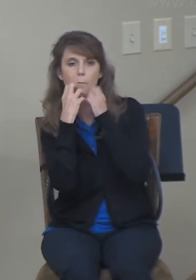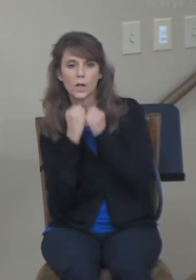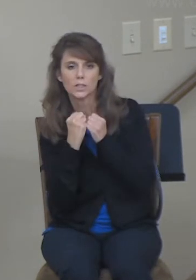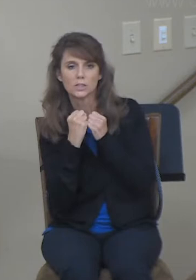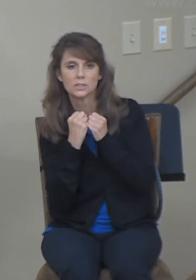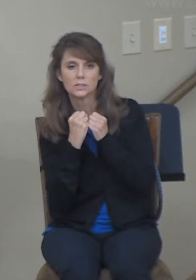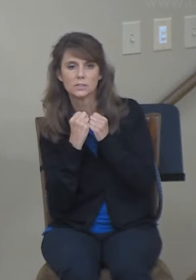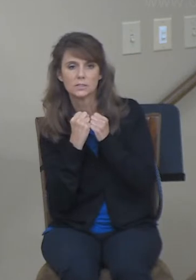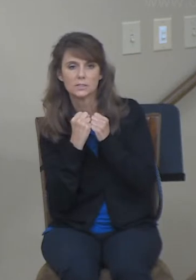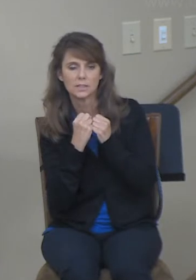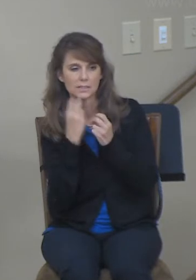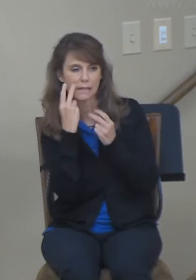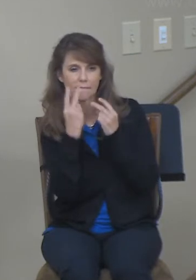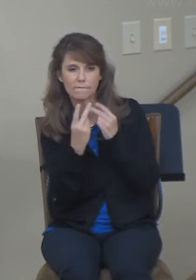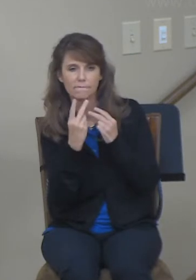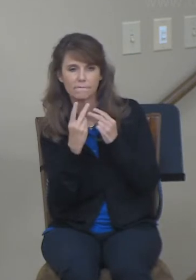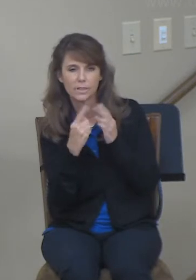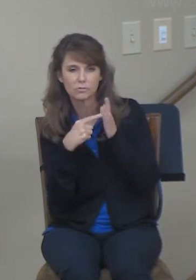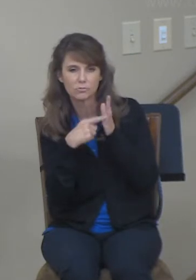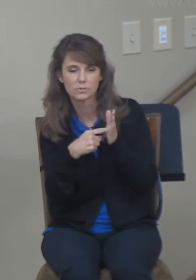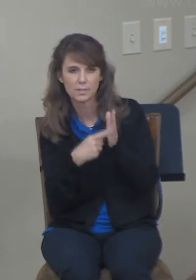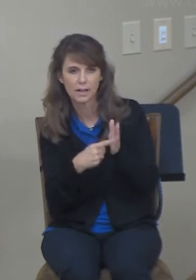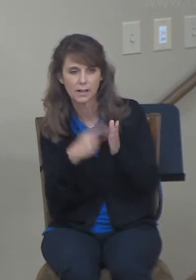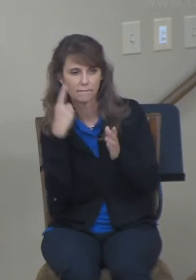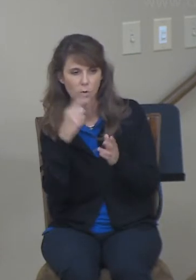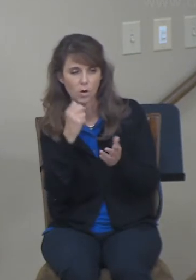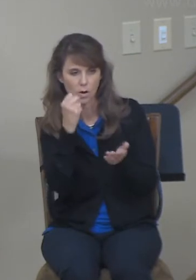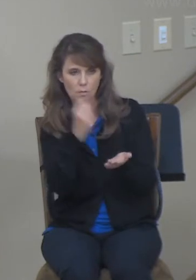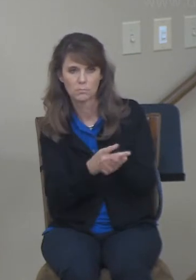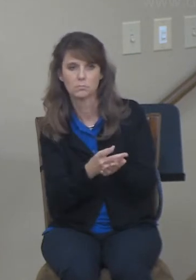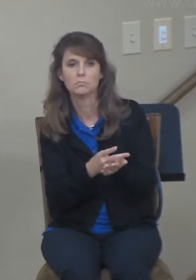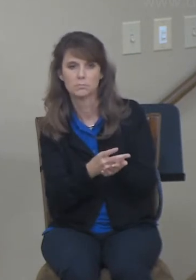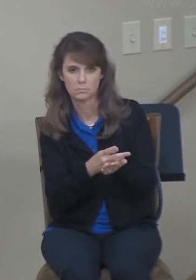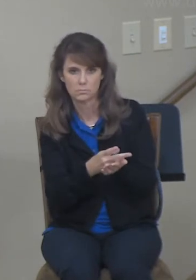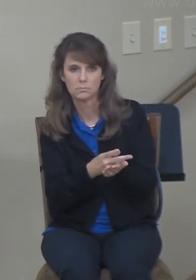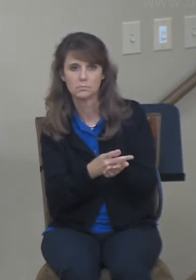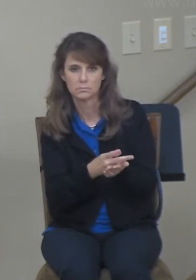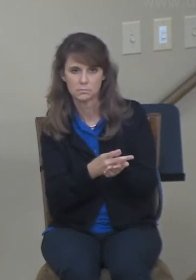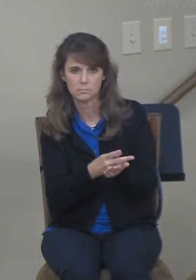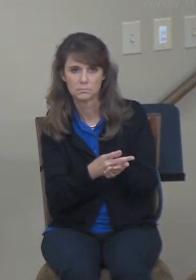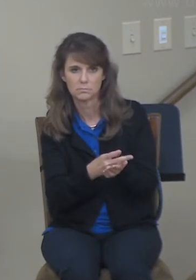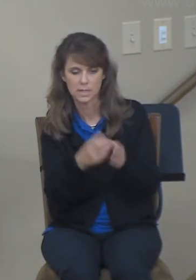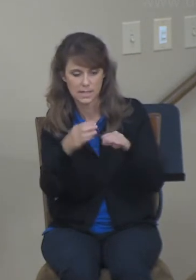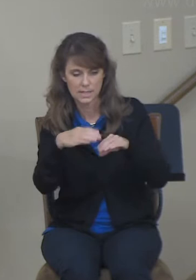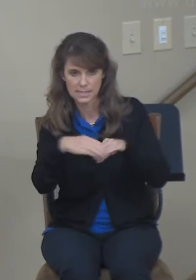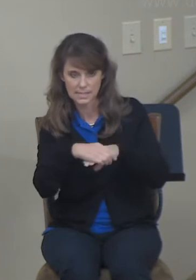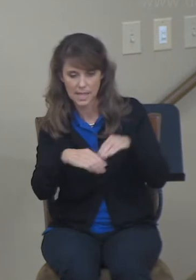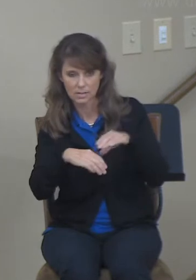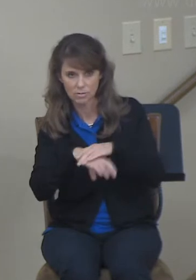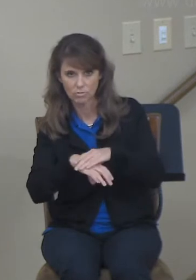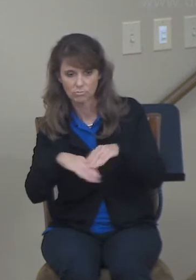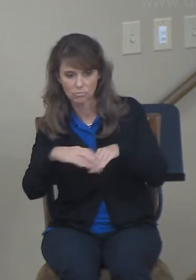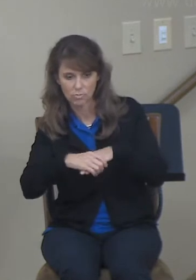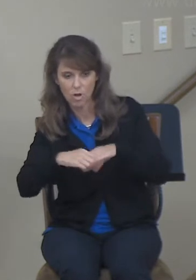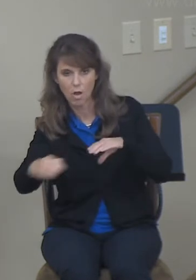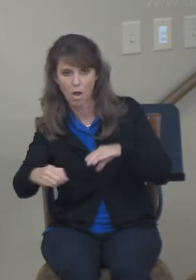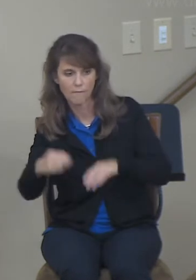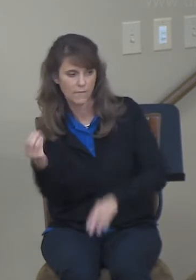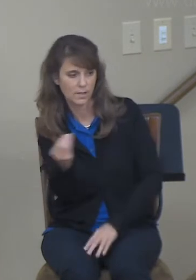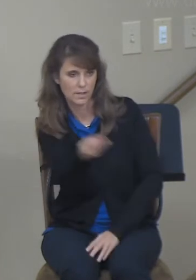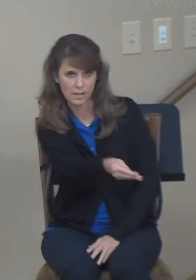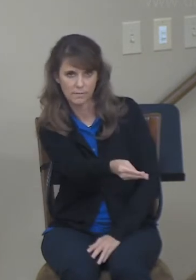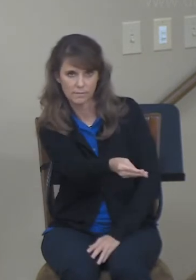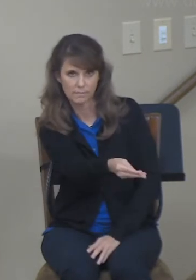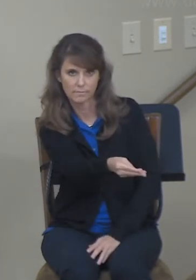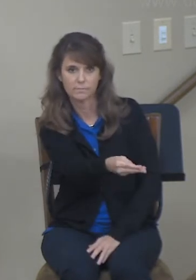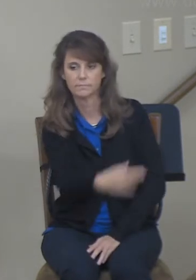sign for the attestation. And then, we have this pronouncement of a blessing by